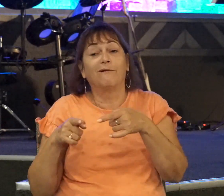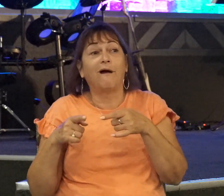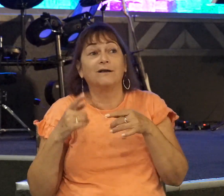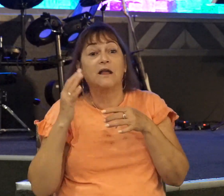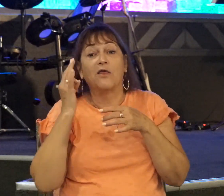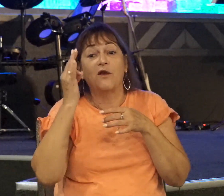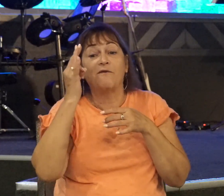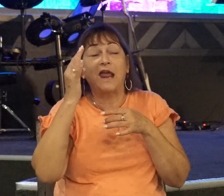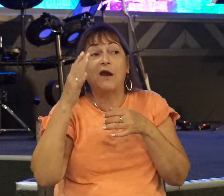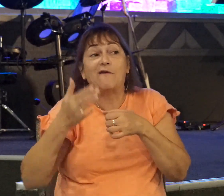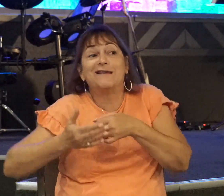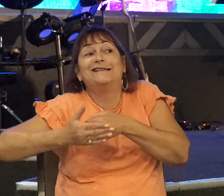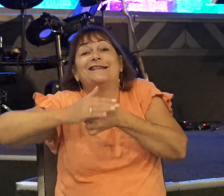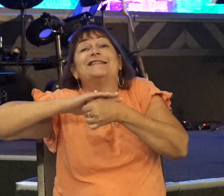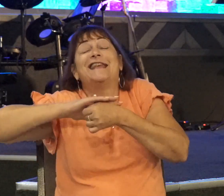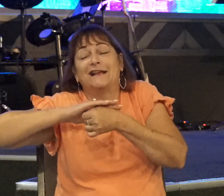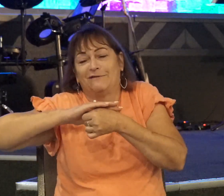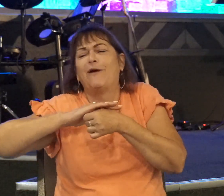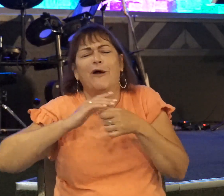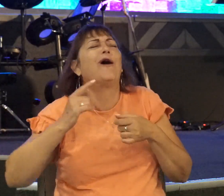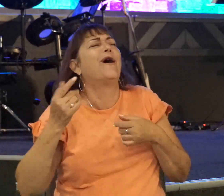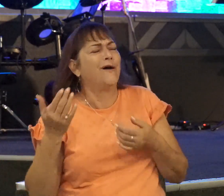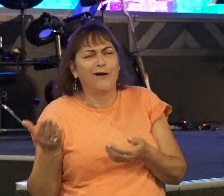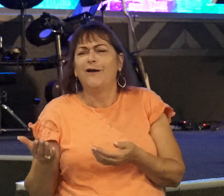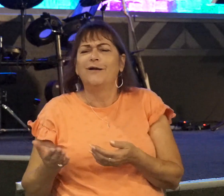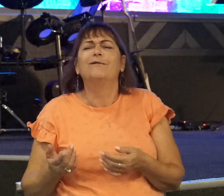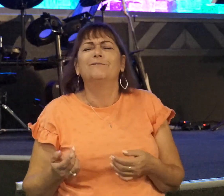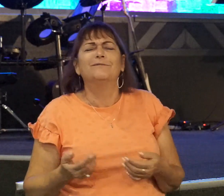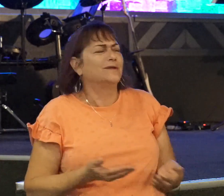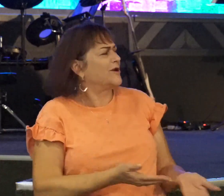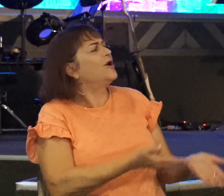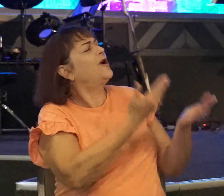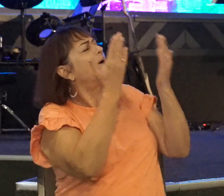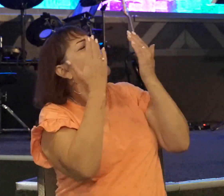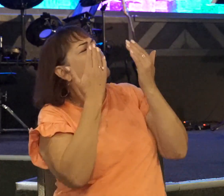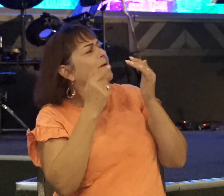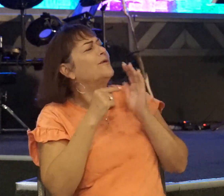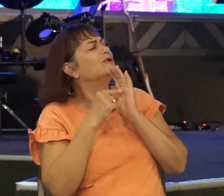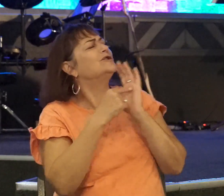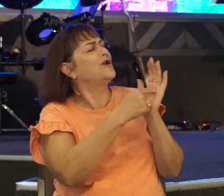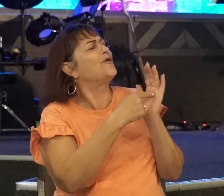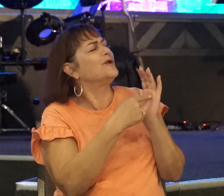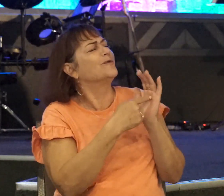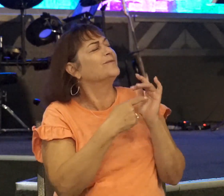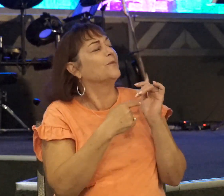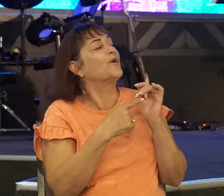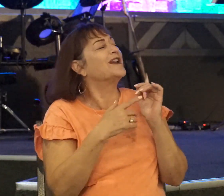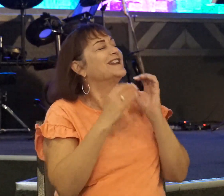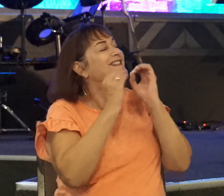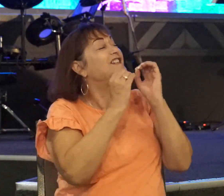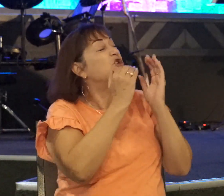Come up to us, and we'll show you something. Or come on up here, and we're going to teach you a lesson. We're going to teach you something.